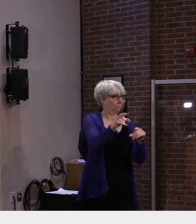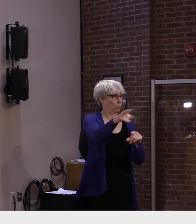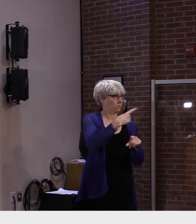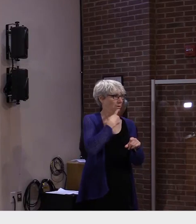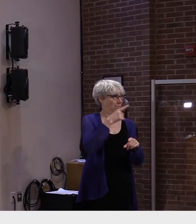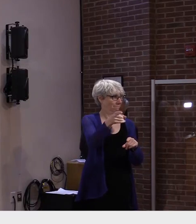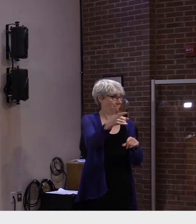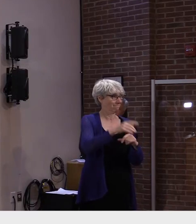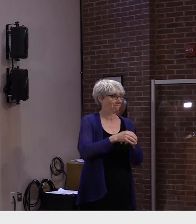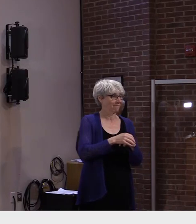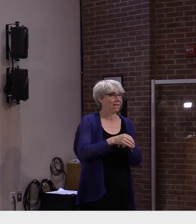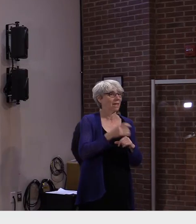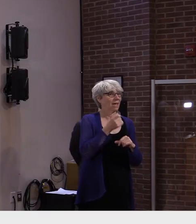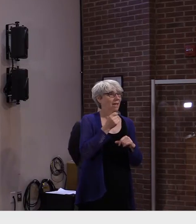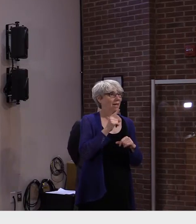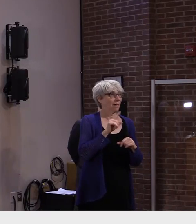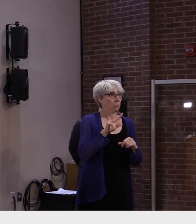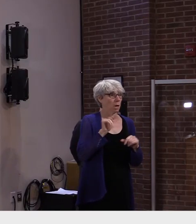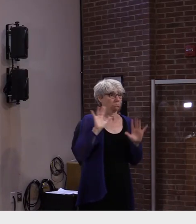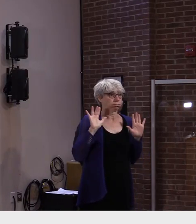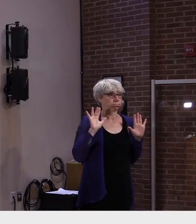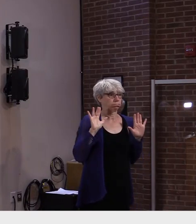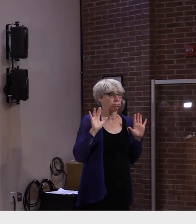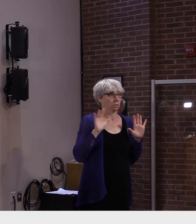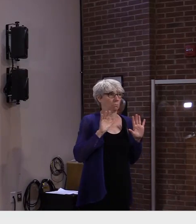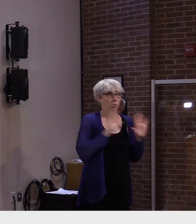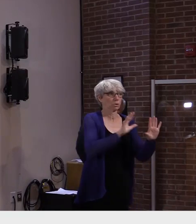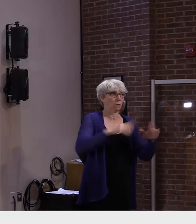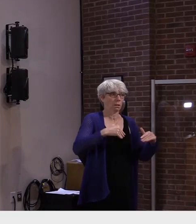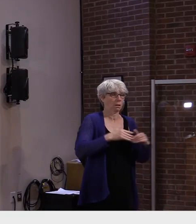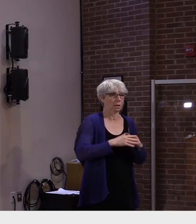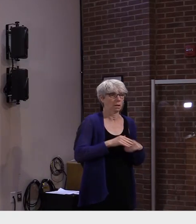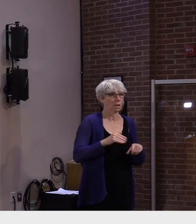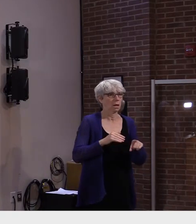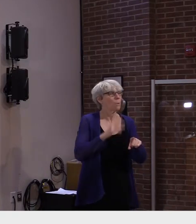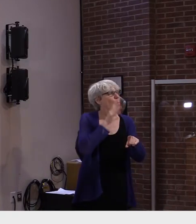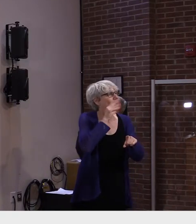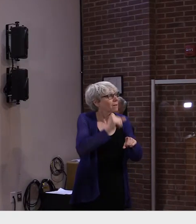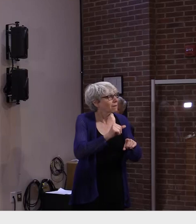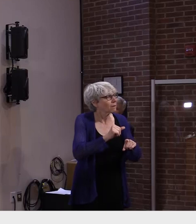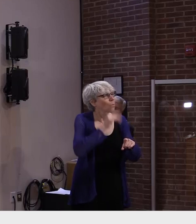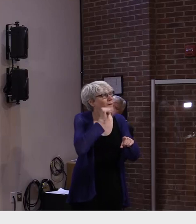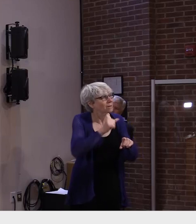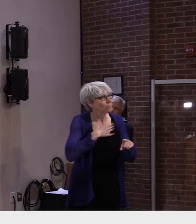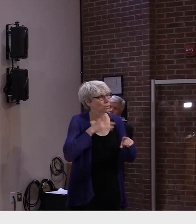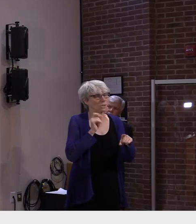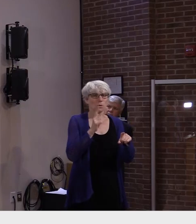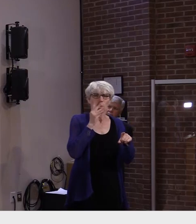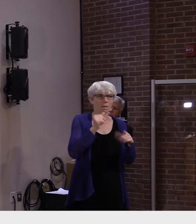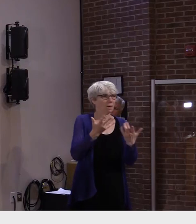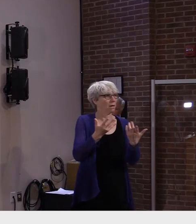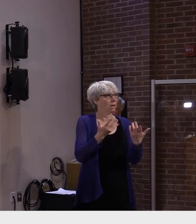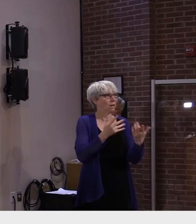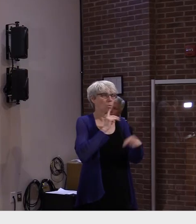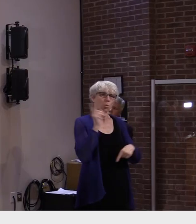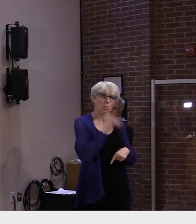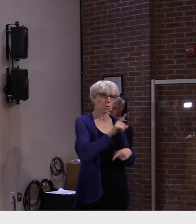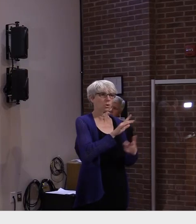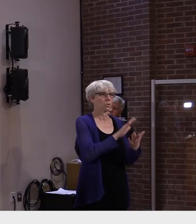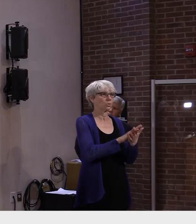In Vermont, we haven't gone that far. I guess the question is why wouldn't you go that far?